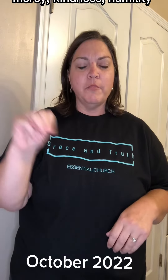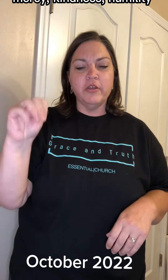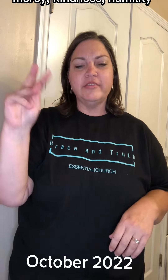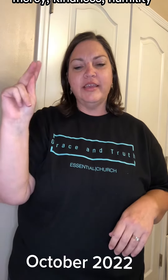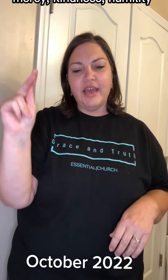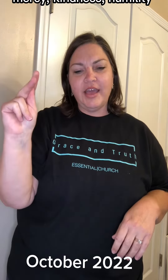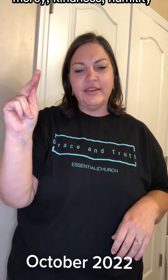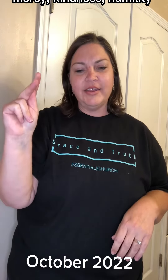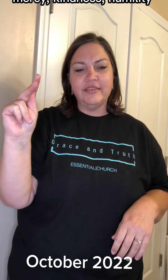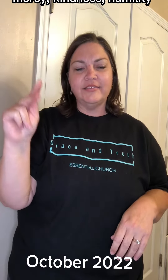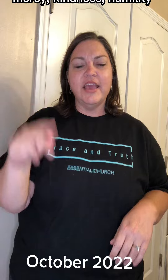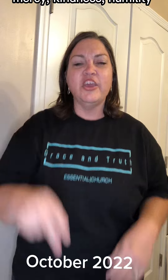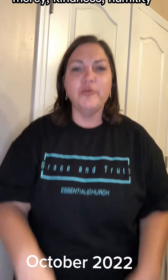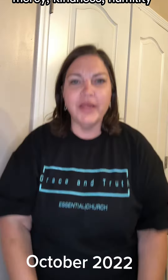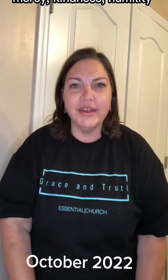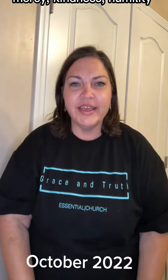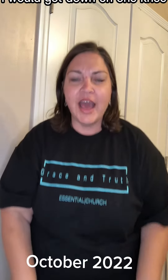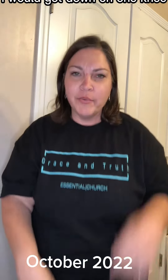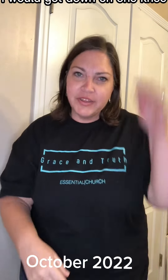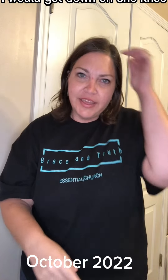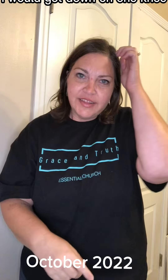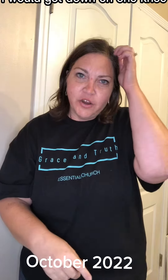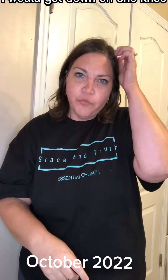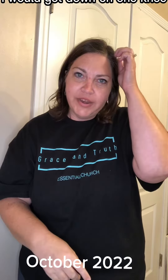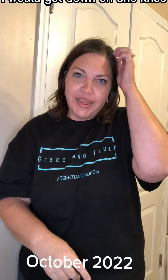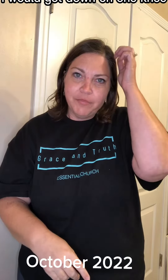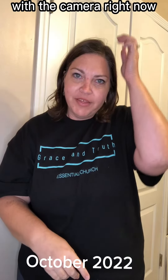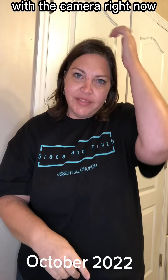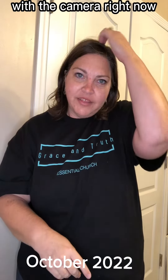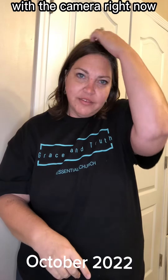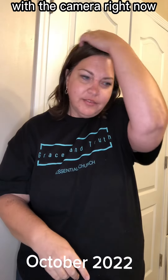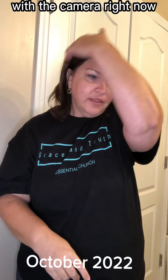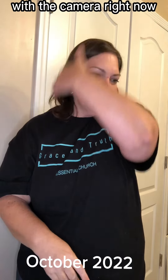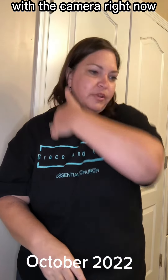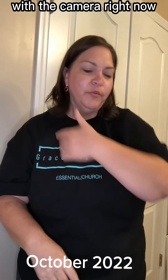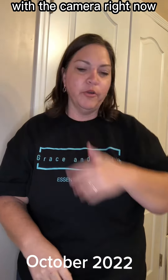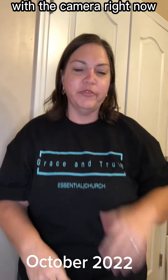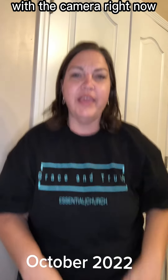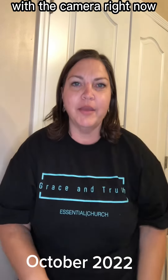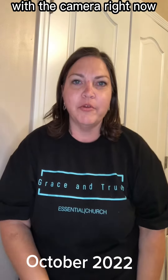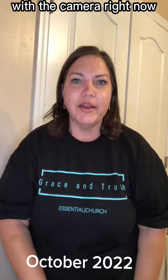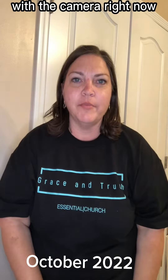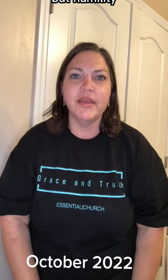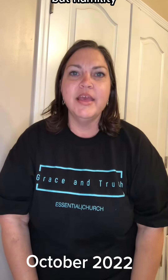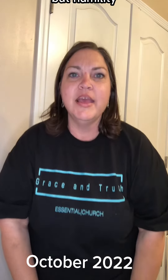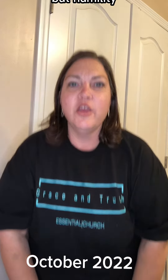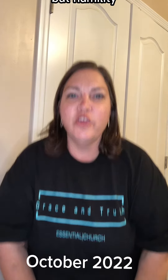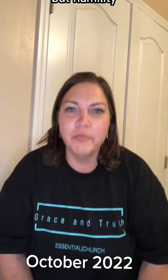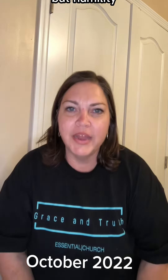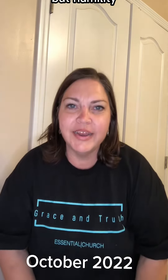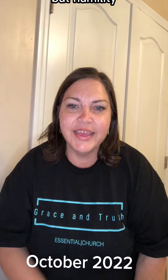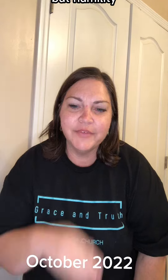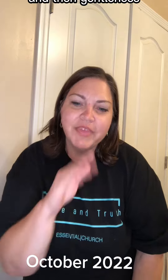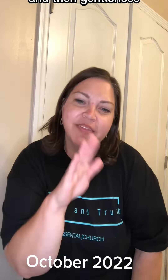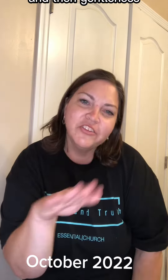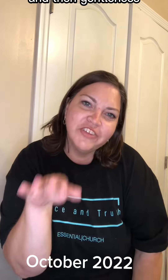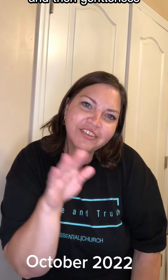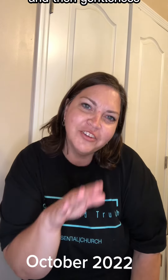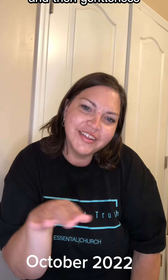Mercy, kindness, humility. I would get down on one knee, but that doesn't really work with the camera right now, but humility, and then gentleness,